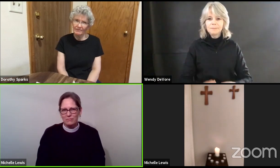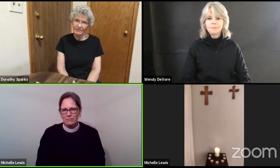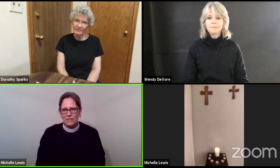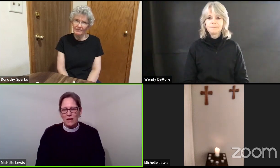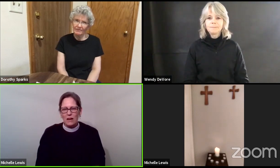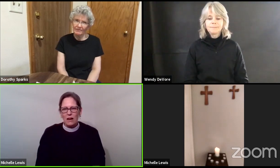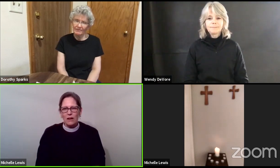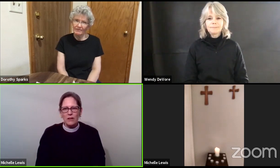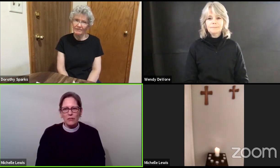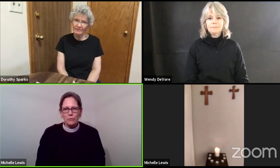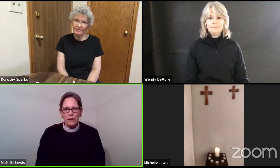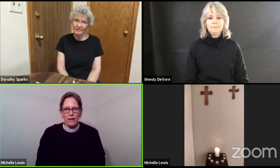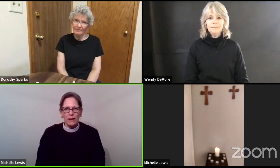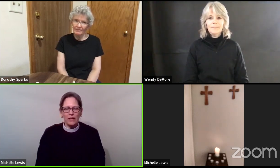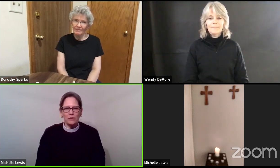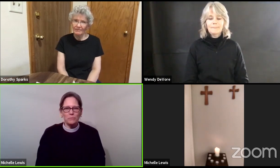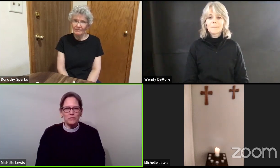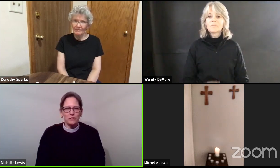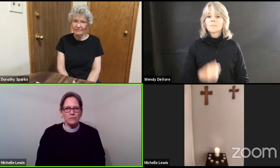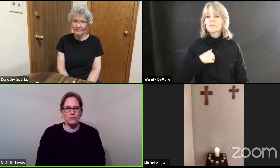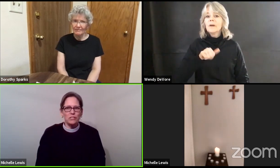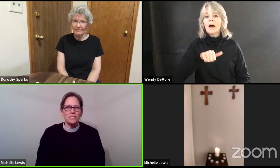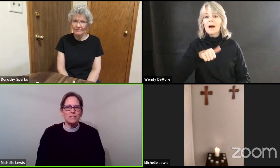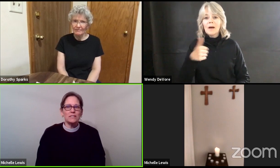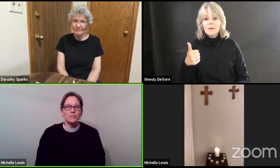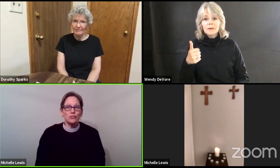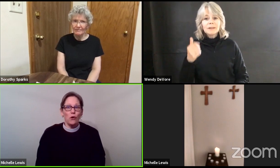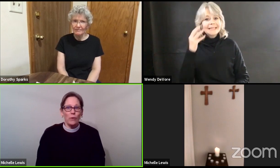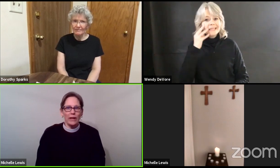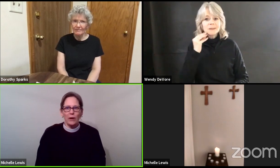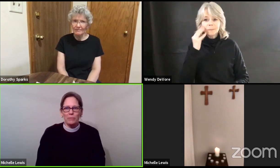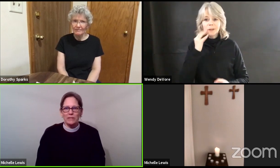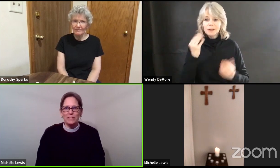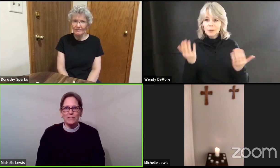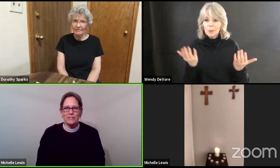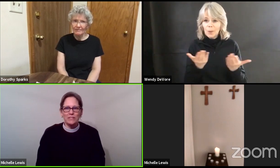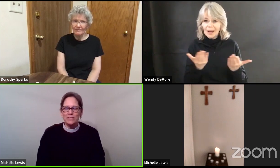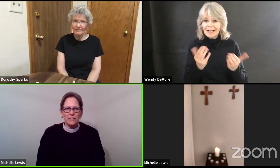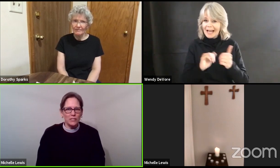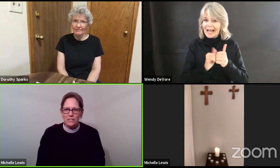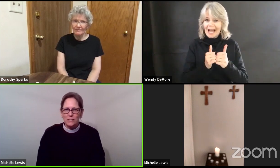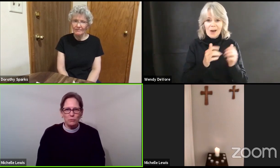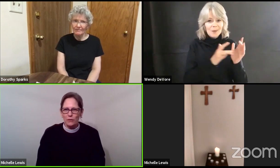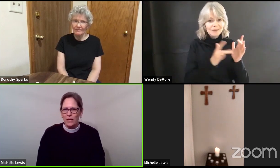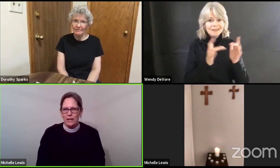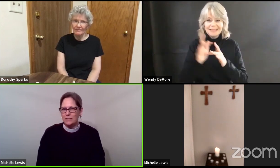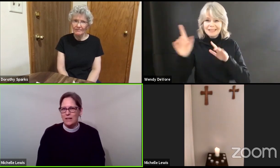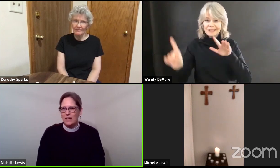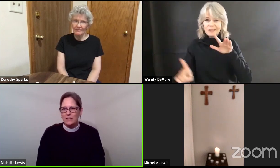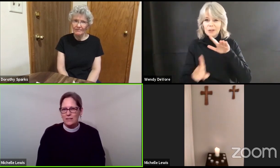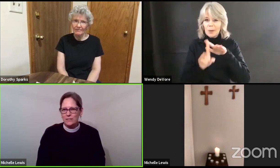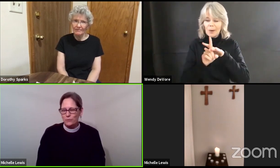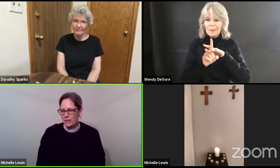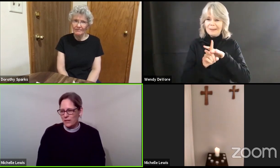another way I observed Jesus showing up in just such a surprise this week